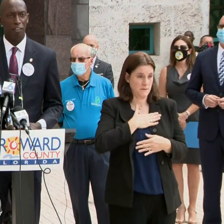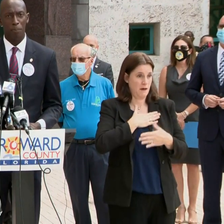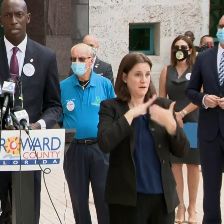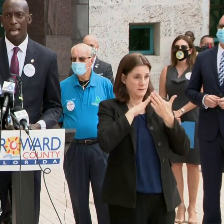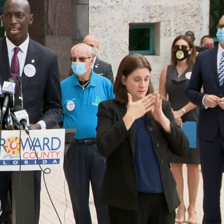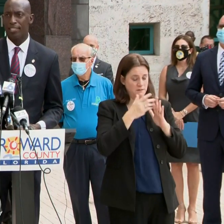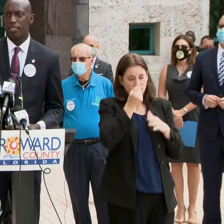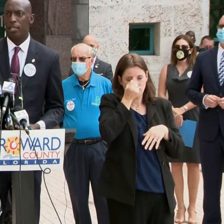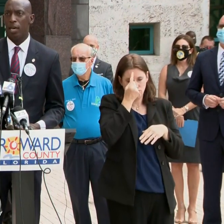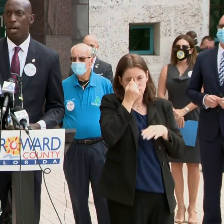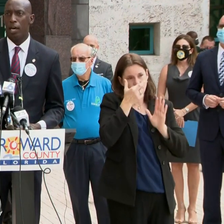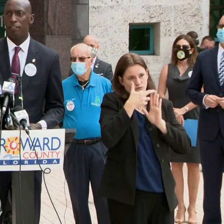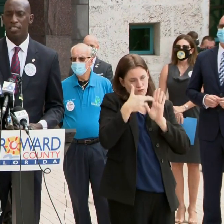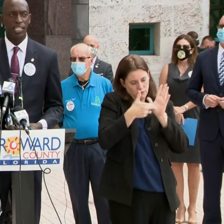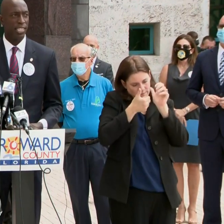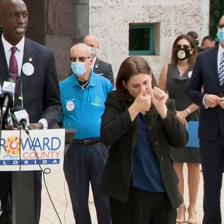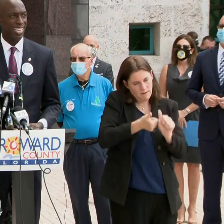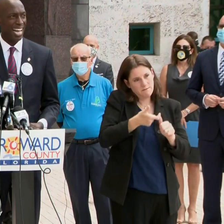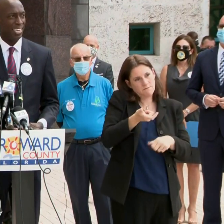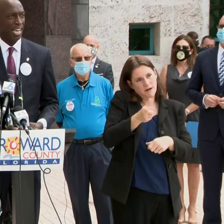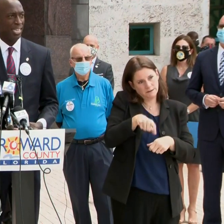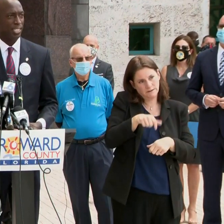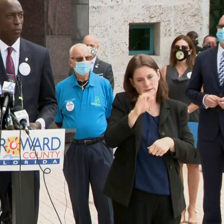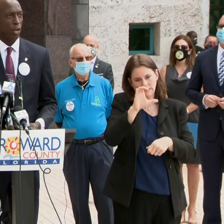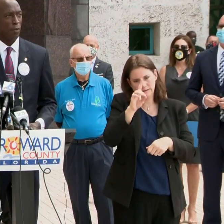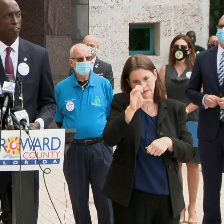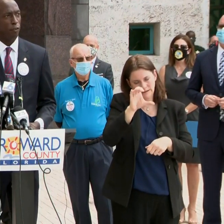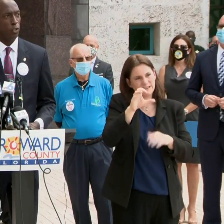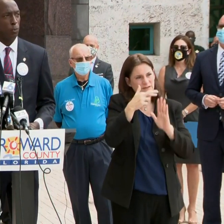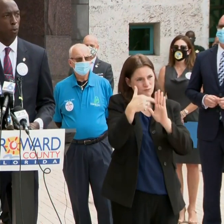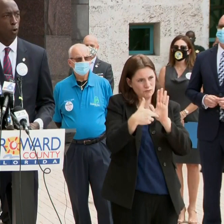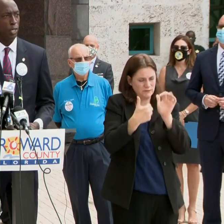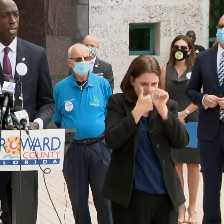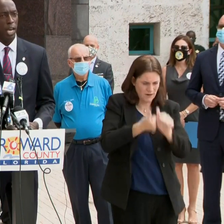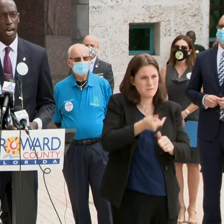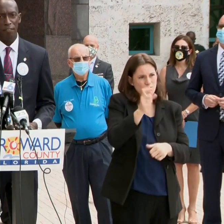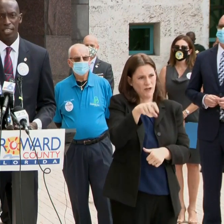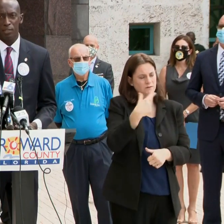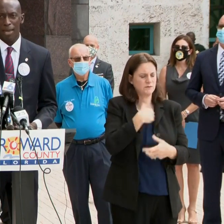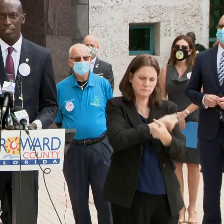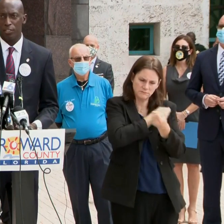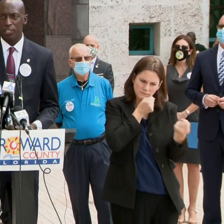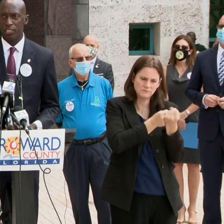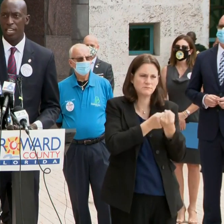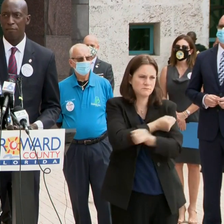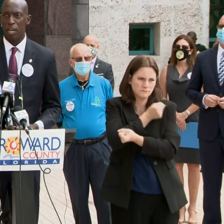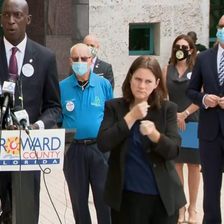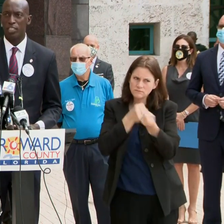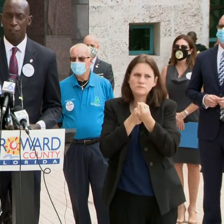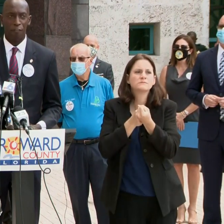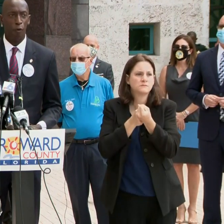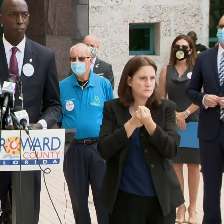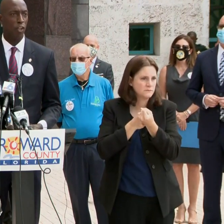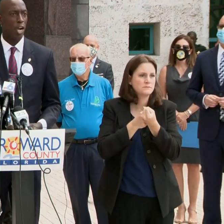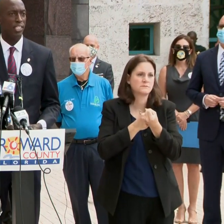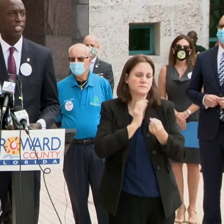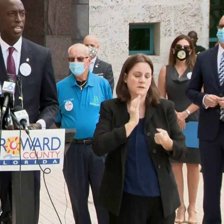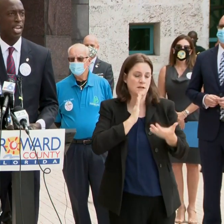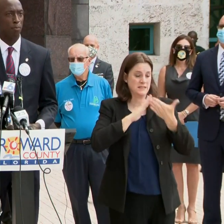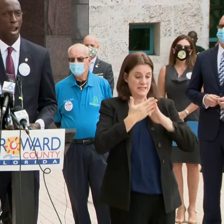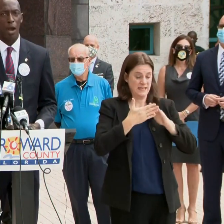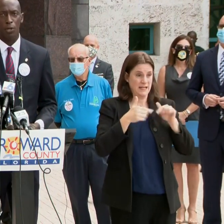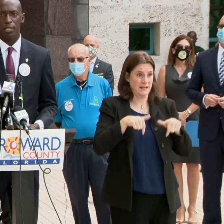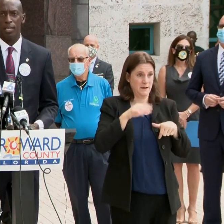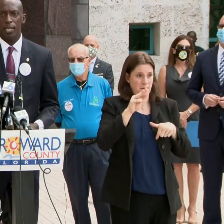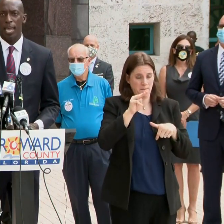of compliance of the CDC guidelines, and we are in full support of these measures. The city of Myanmar is the fourth largest